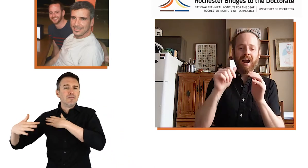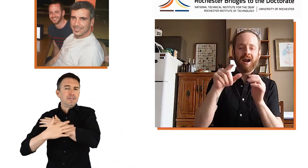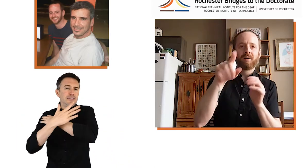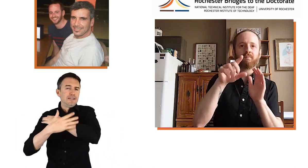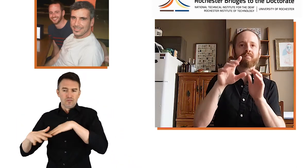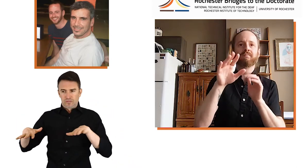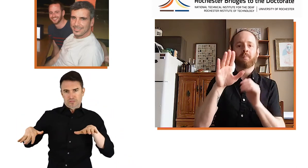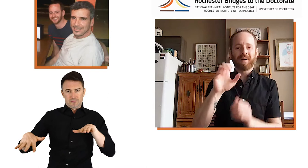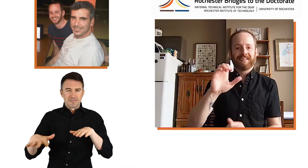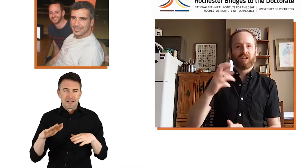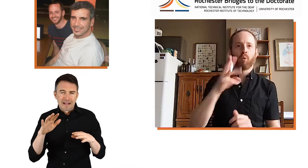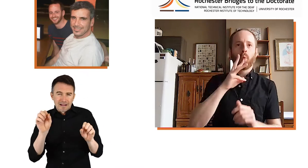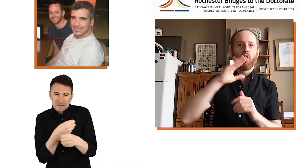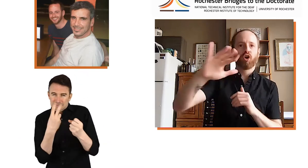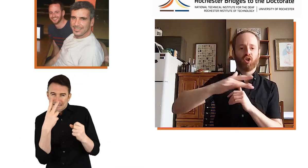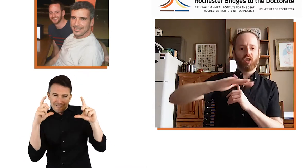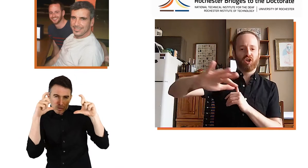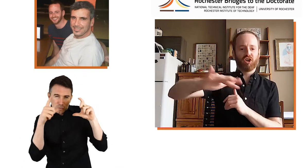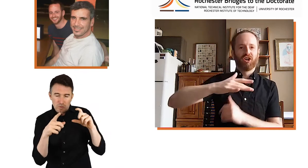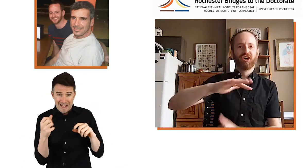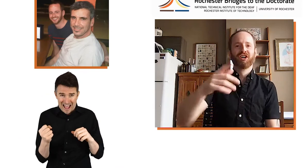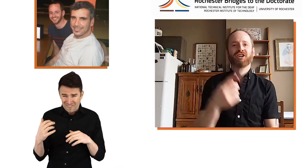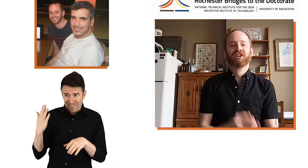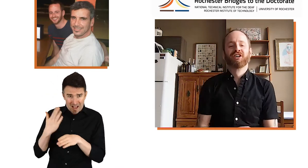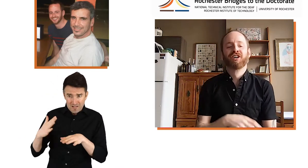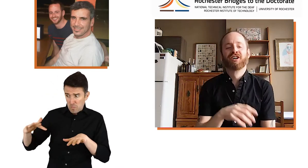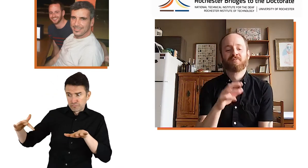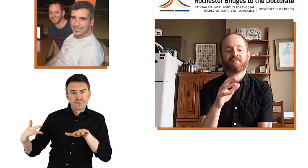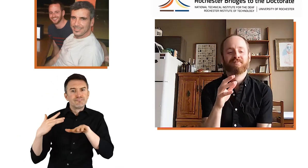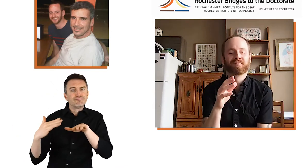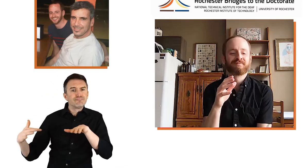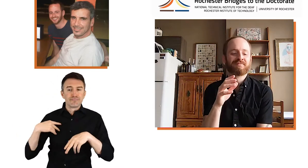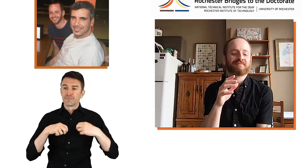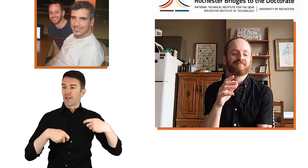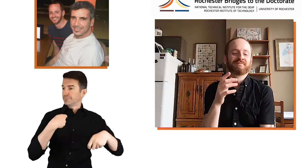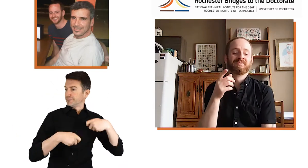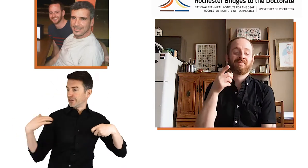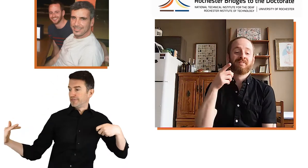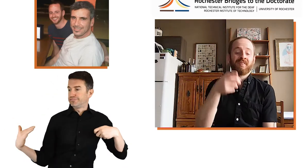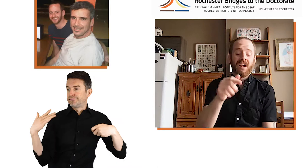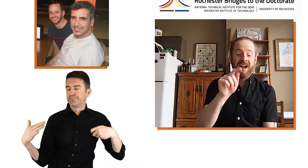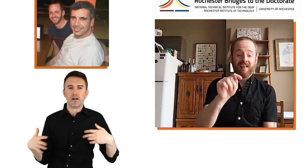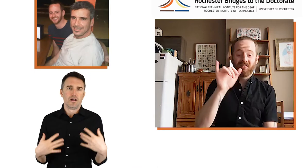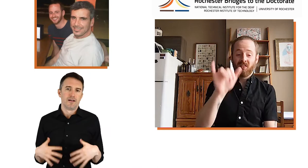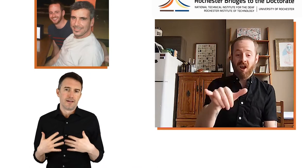It's difficult to see behind us, behind me, but that's the water. We're at the beach there.